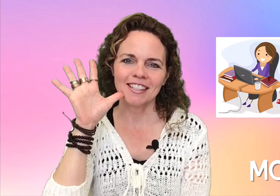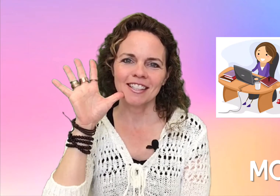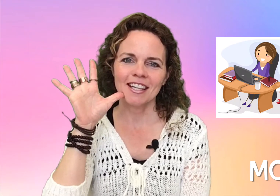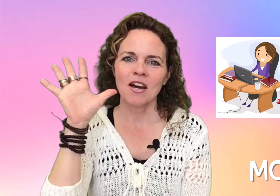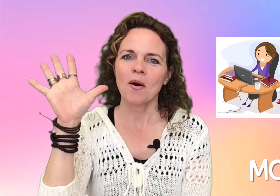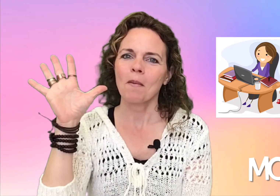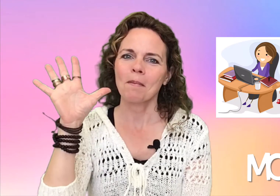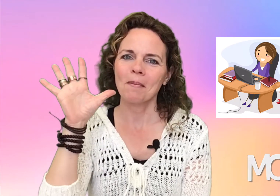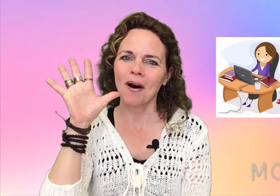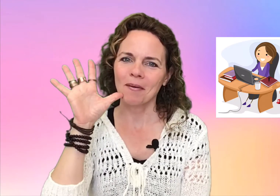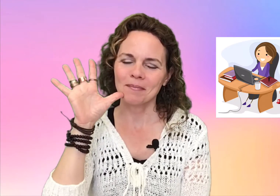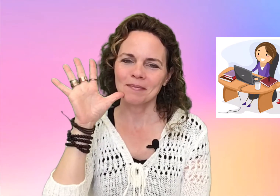Mom.